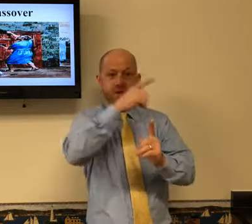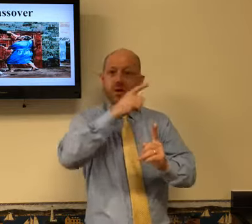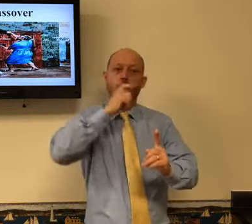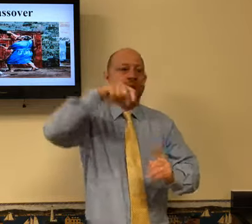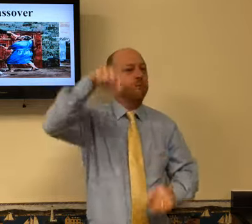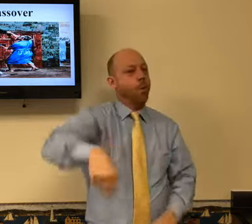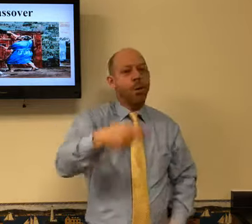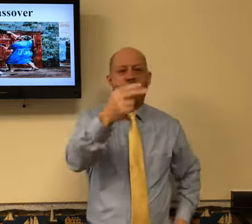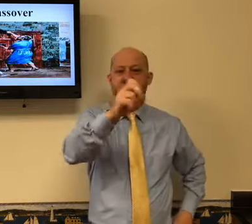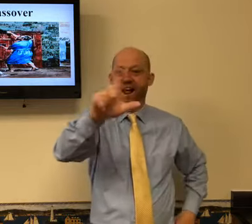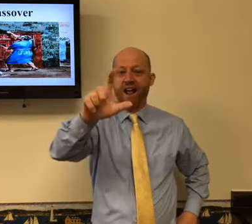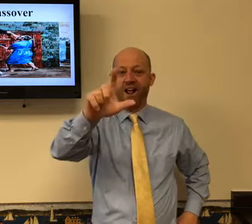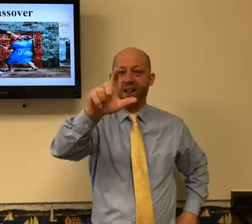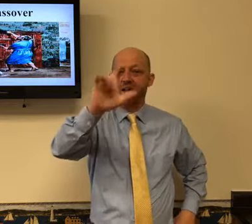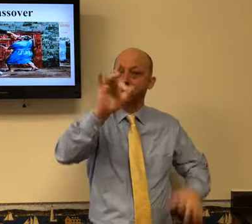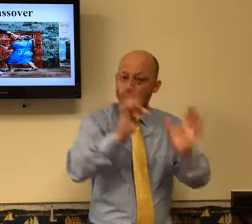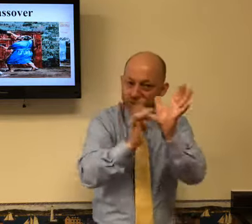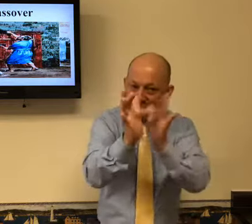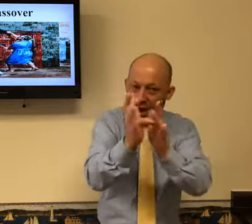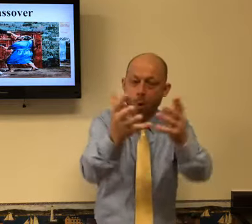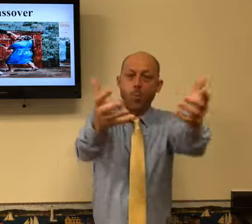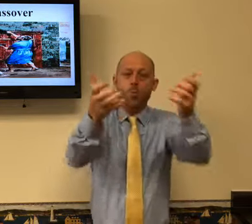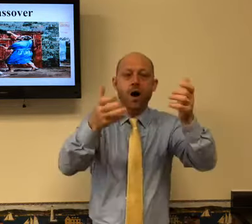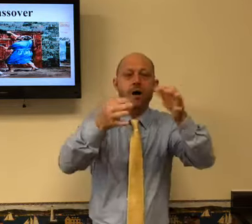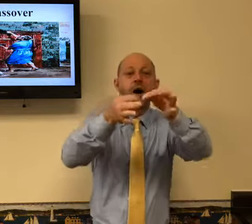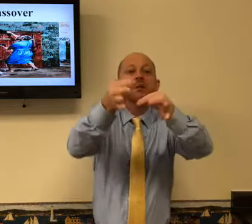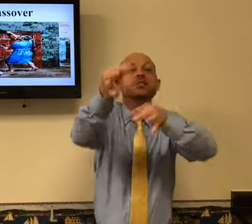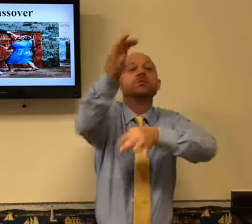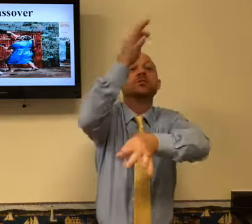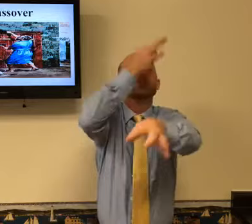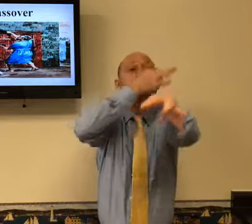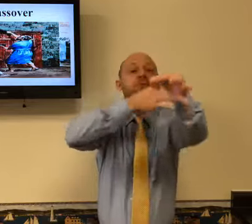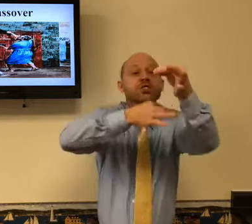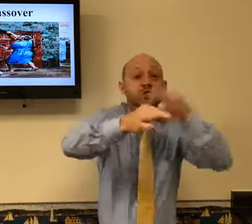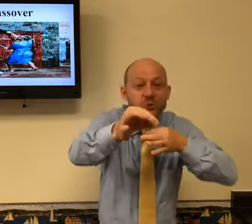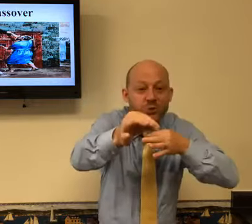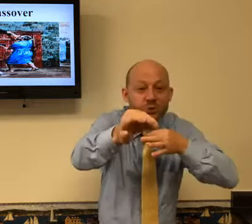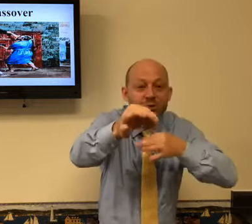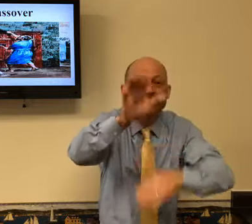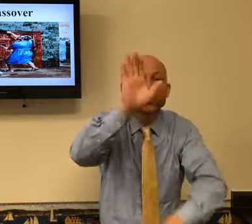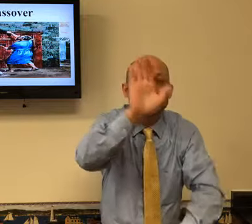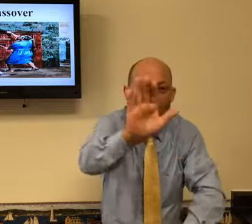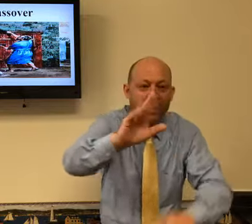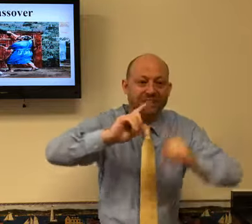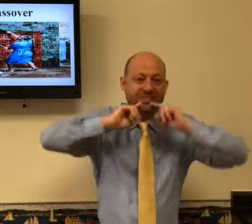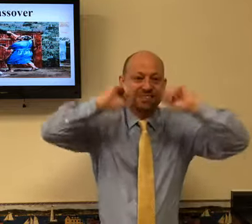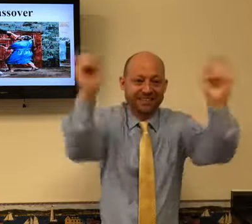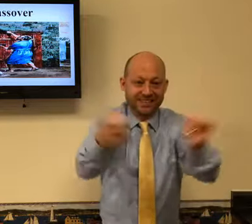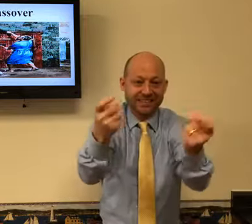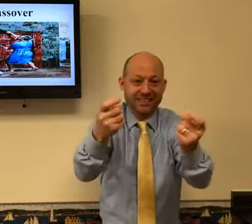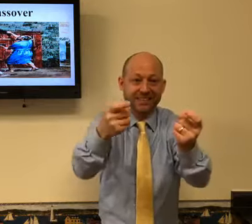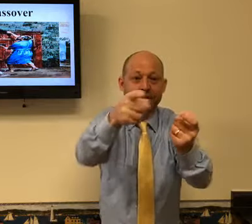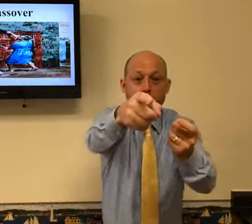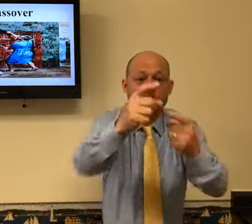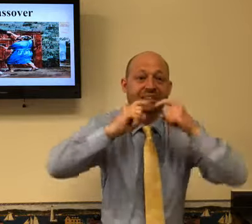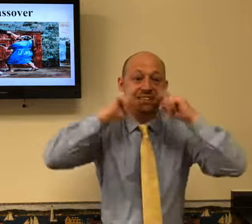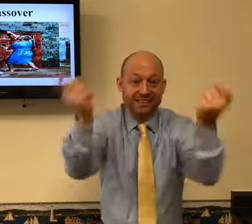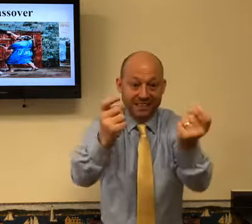to take our place. So we would not have to go to hell. Jesus wanted to be our substitute, your substitute for